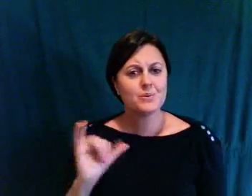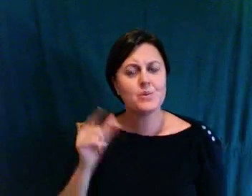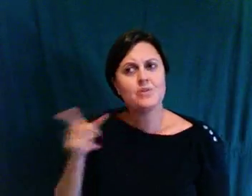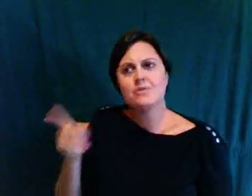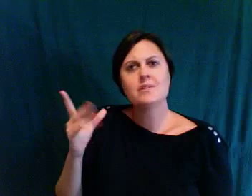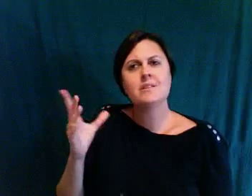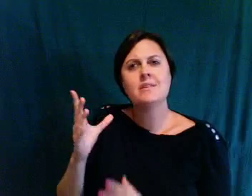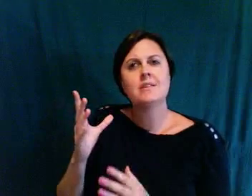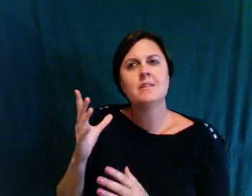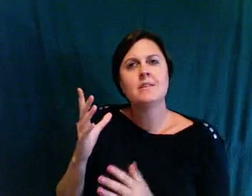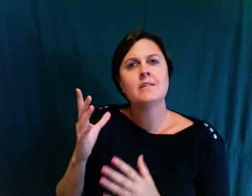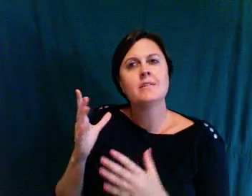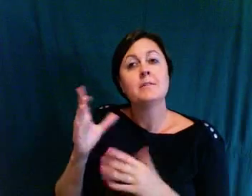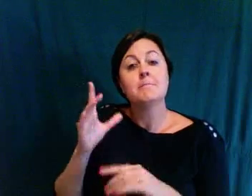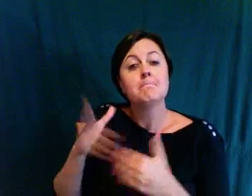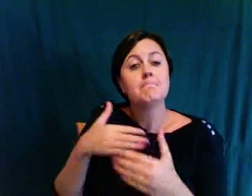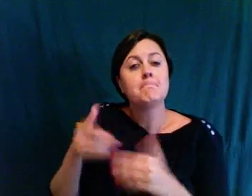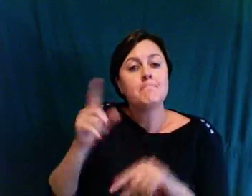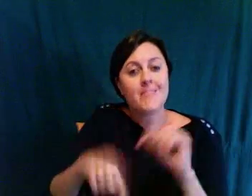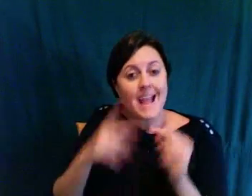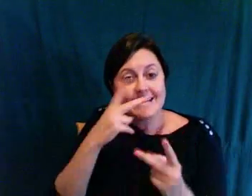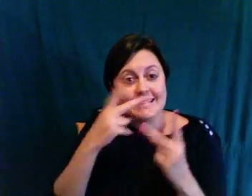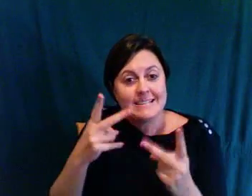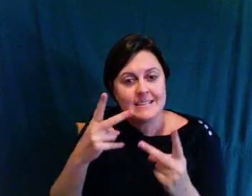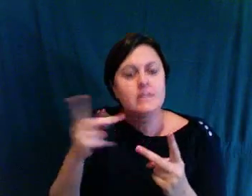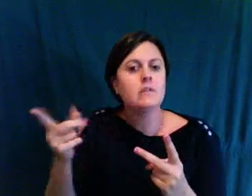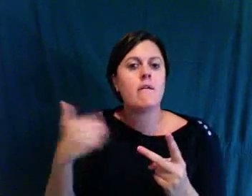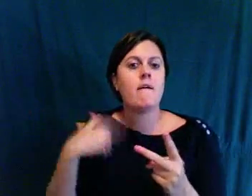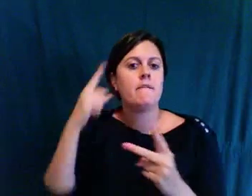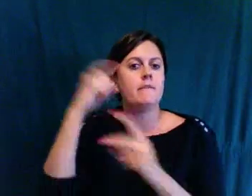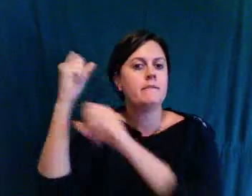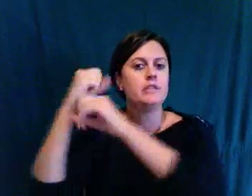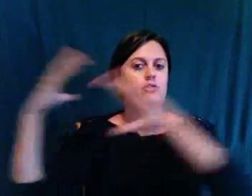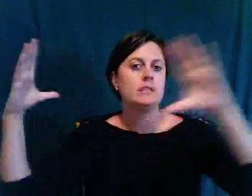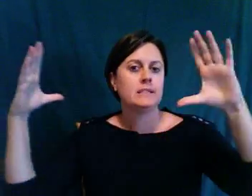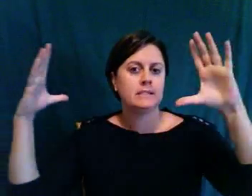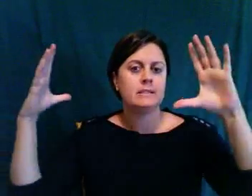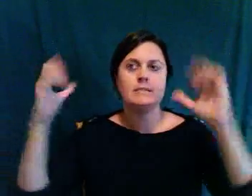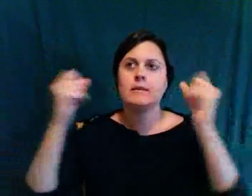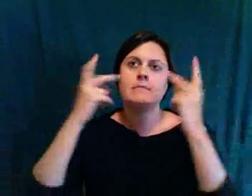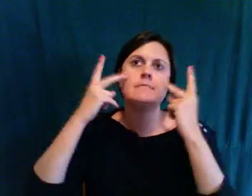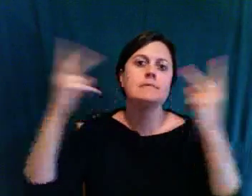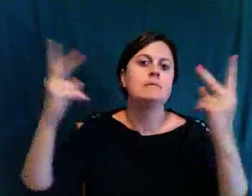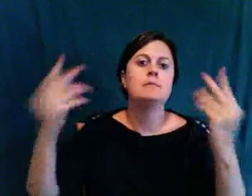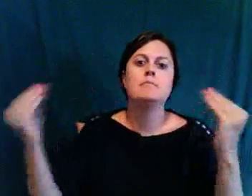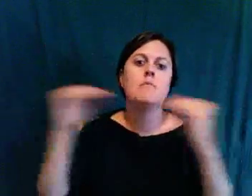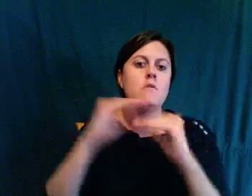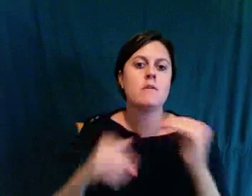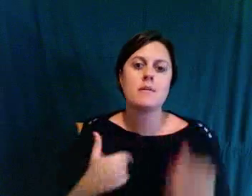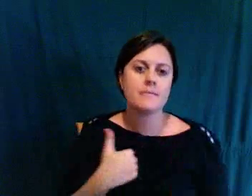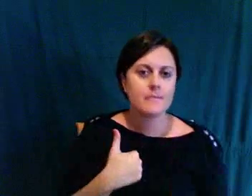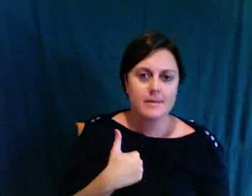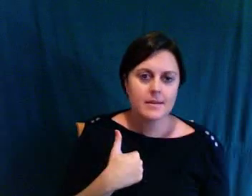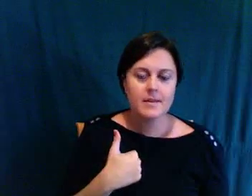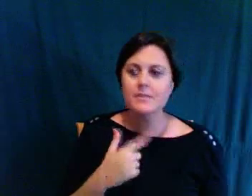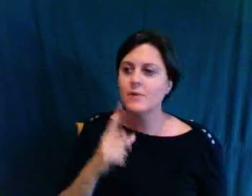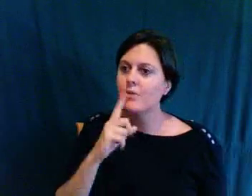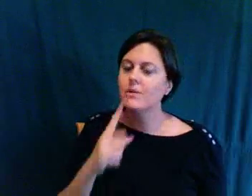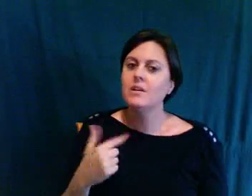lost her vision. So for me, that was a beautiful gift. I mean, what an inspiration to be able to go up next to. Was it hard